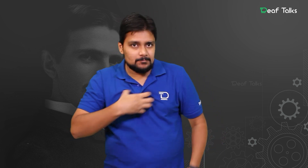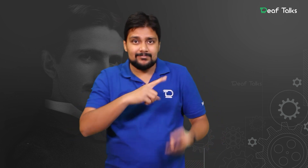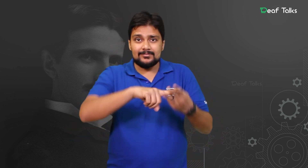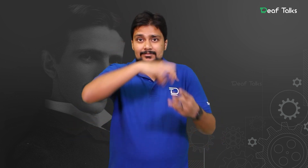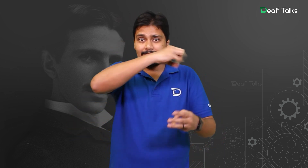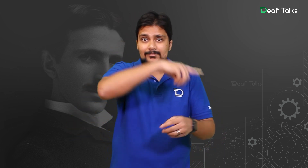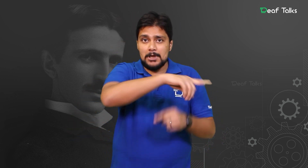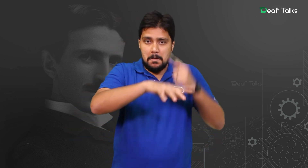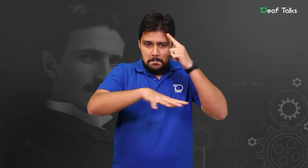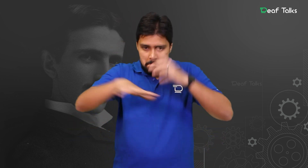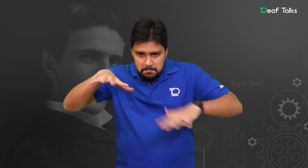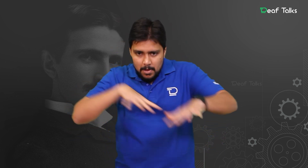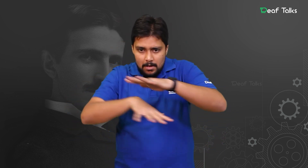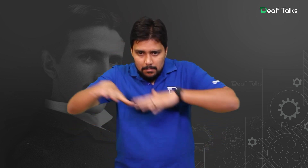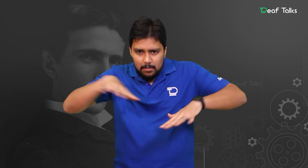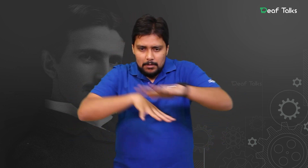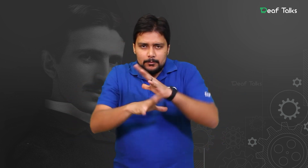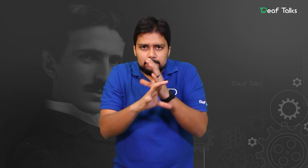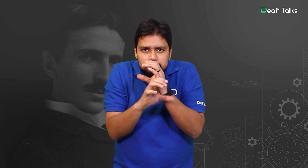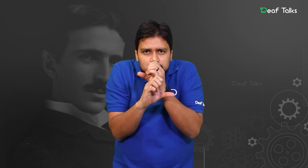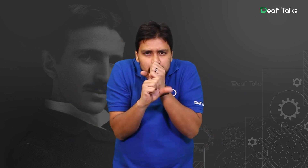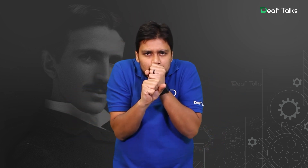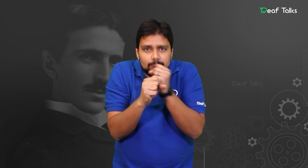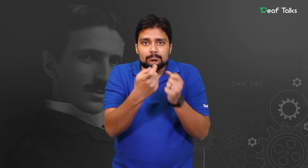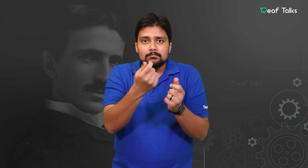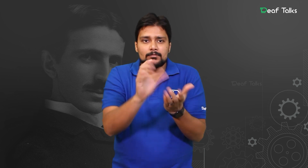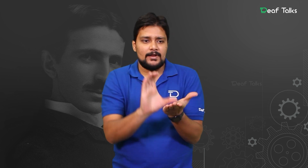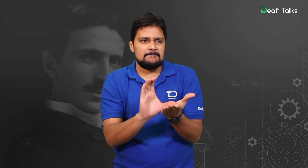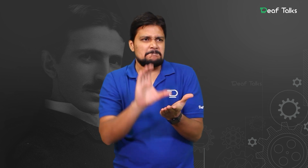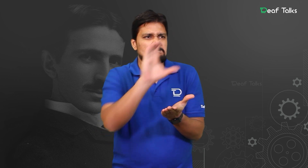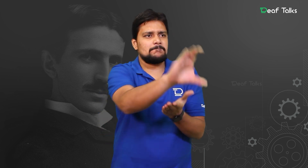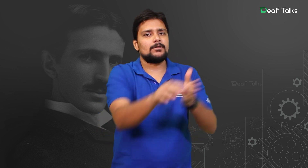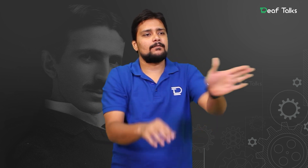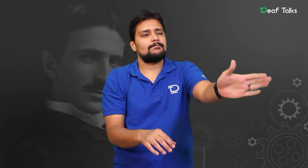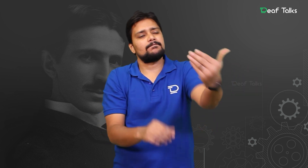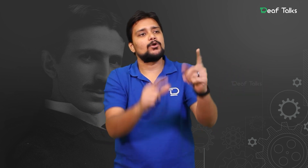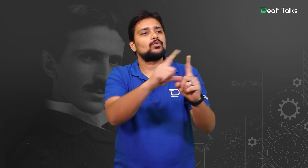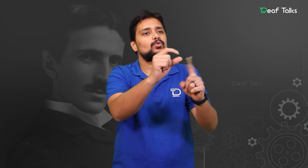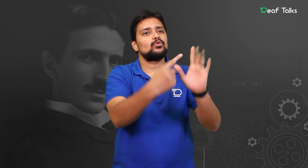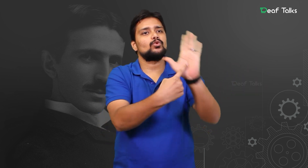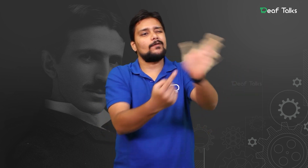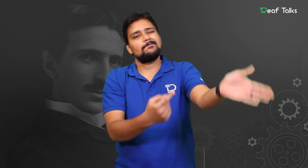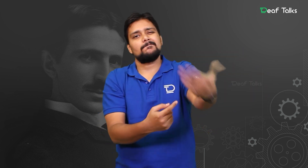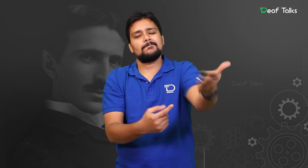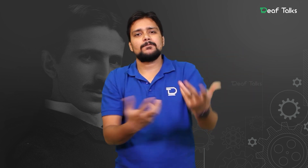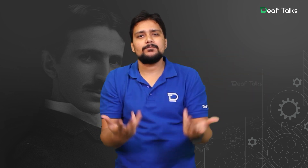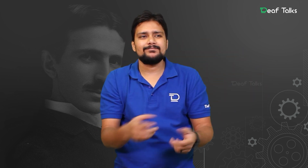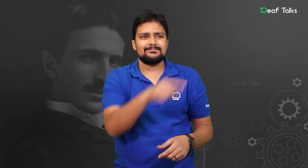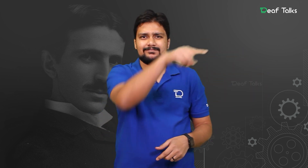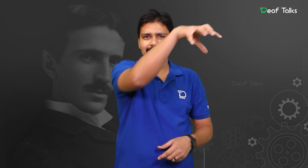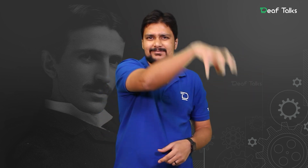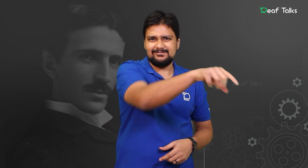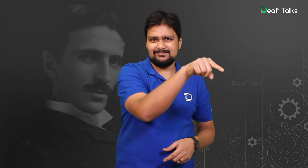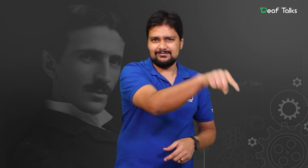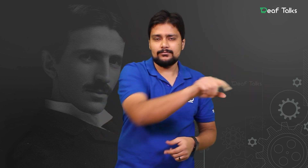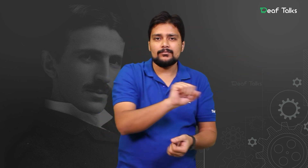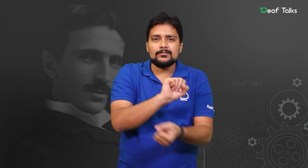He secretly financed the electric chair that used alternating current to prove